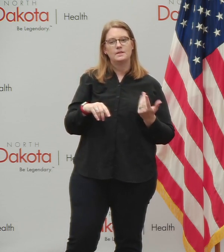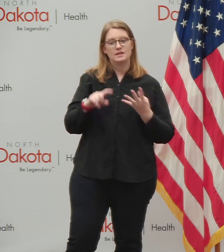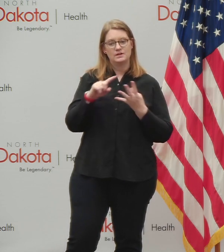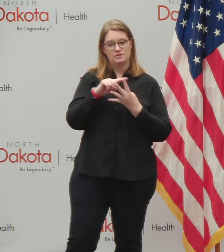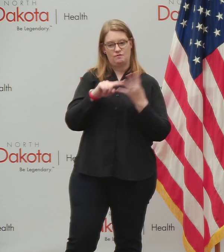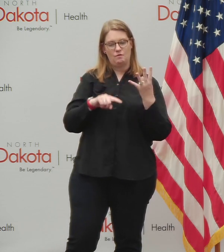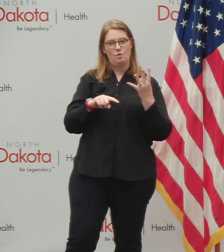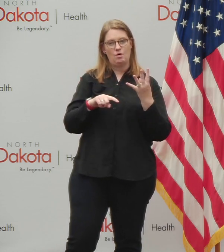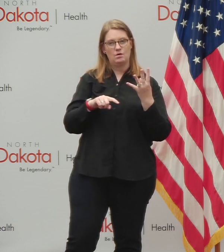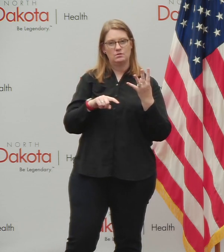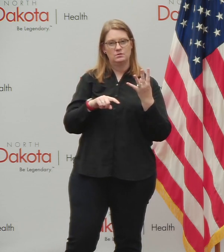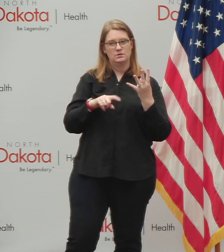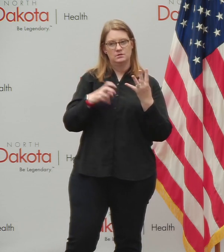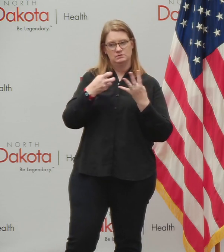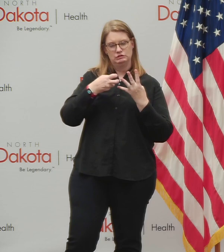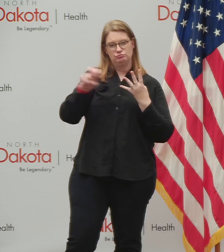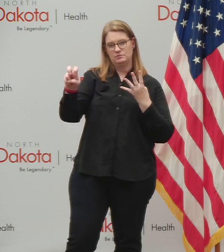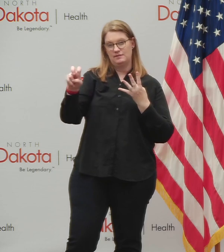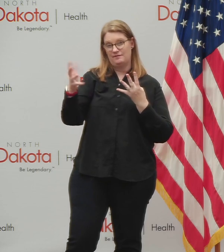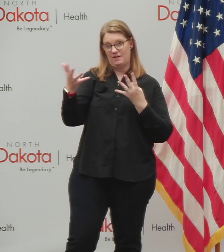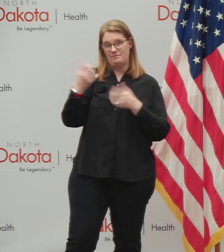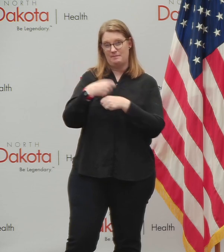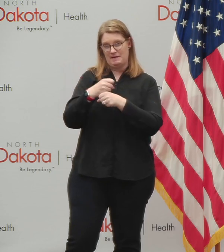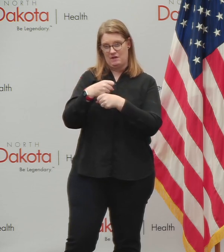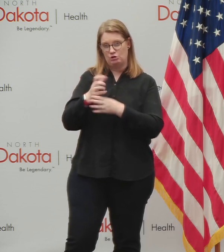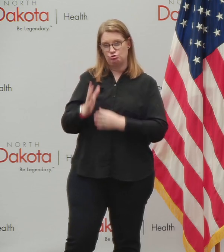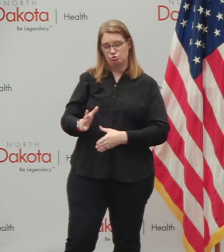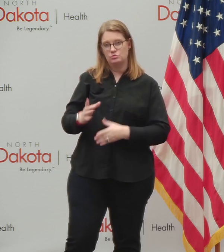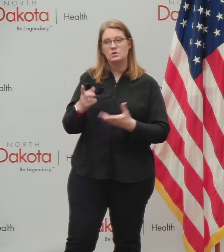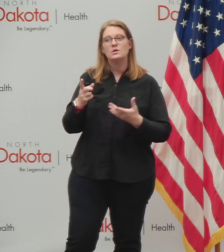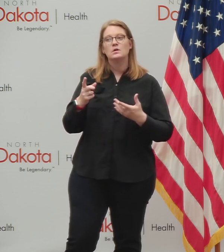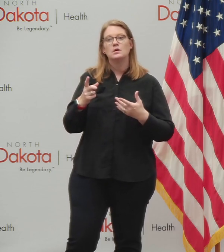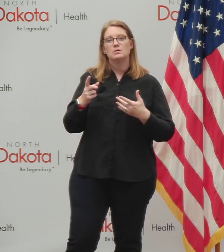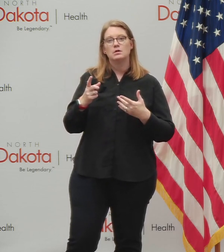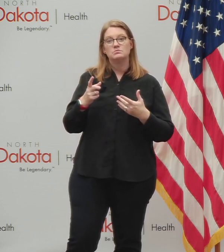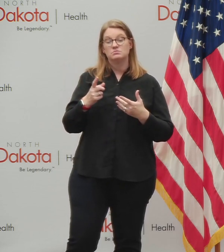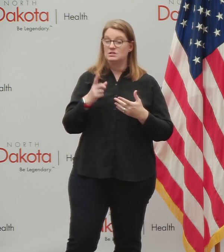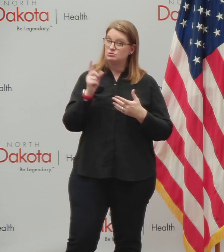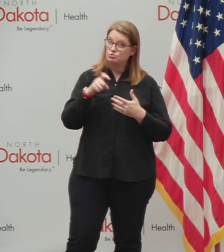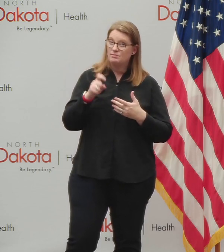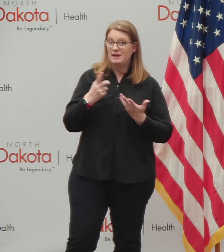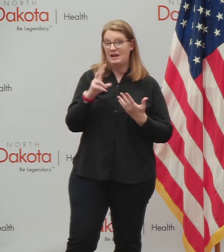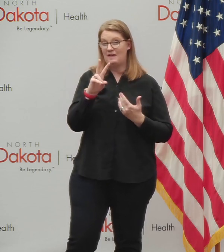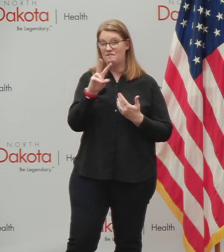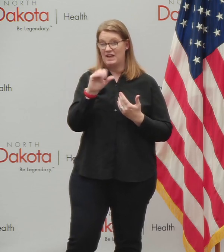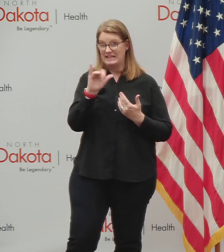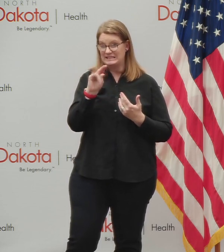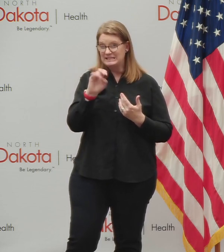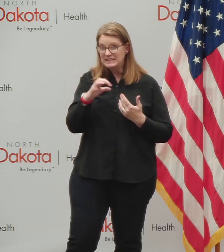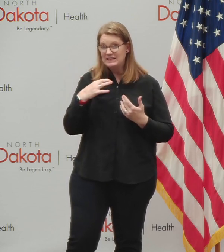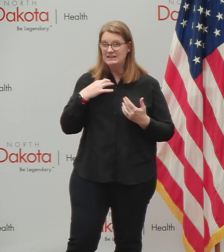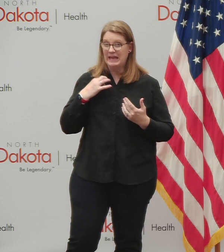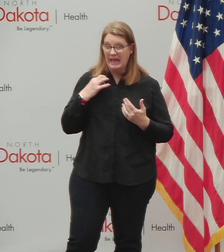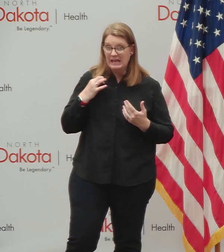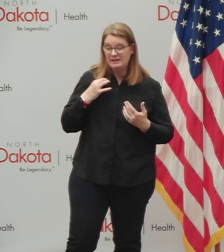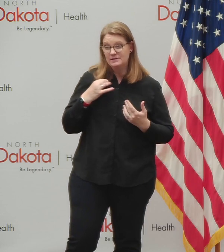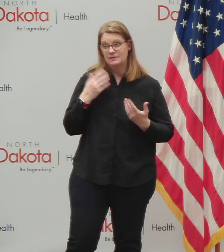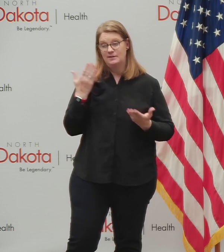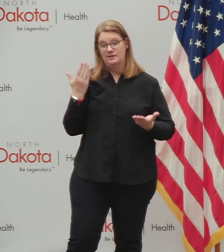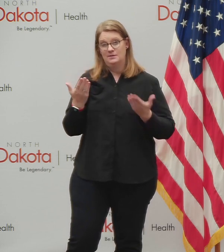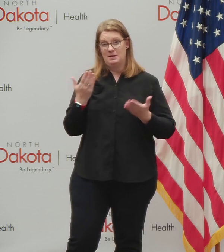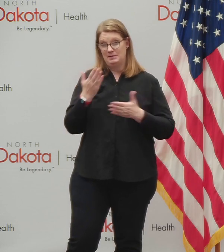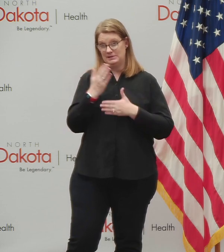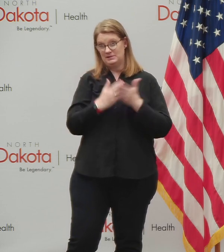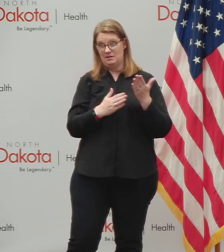moving to five manufacturers that are going to be coming forward with vaccine candidates. Some of those are going to be present as early as